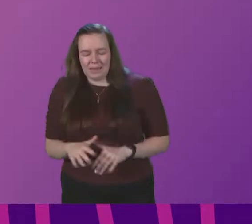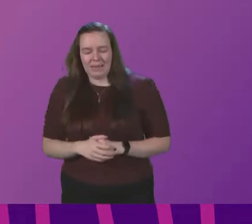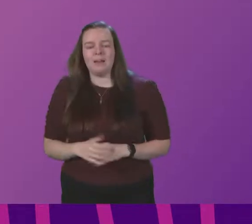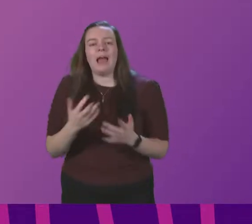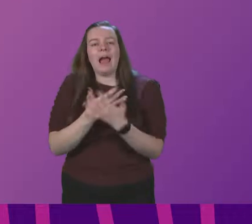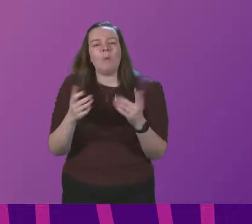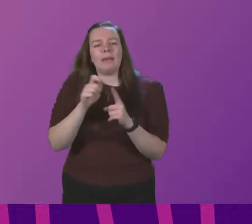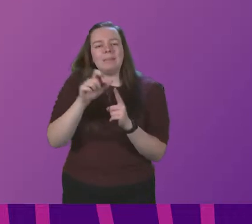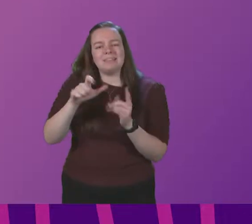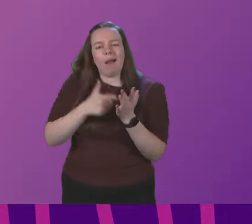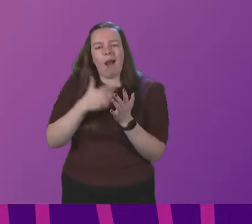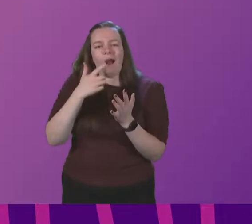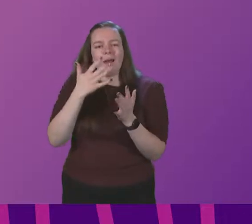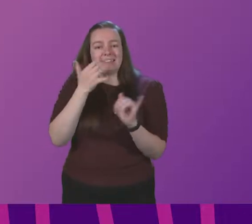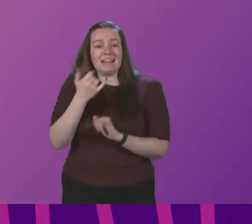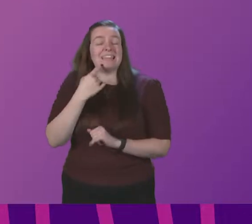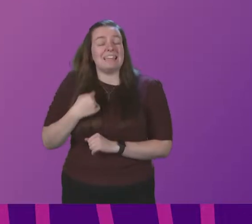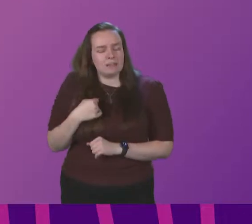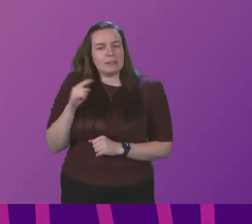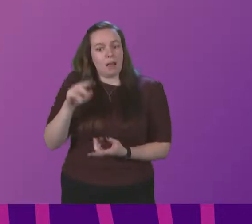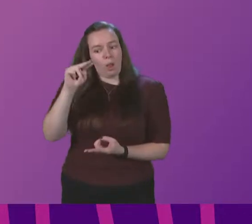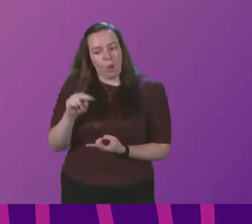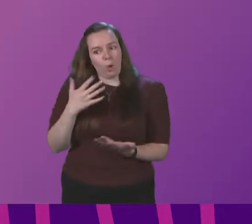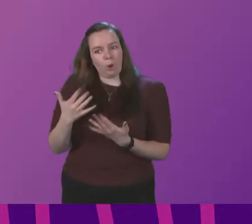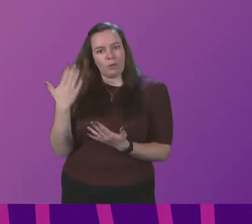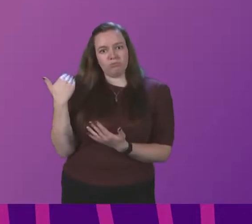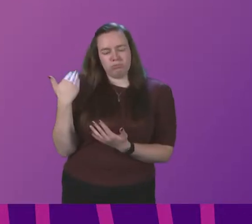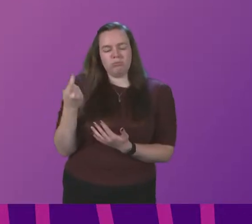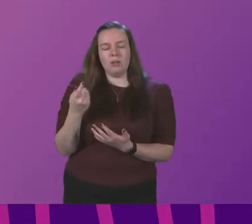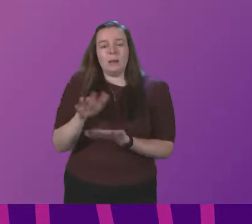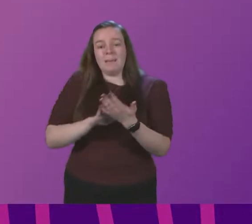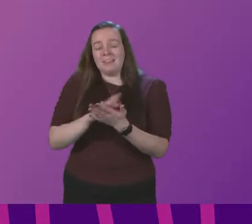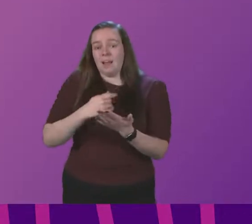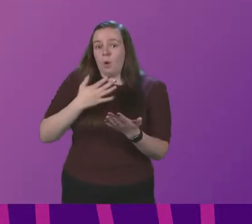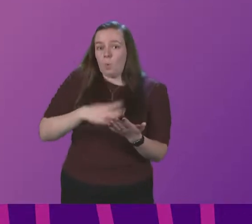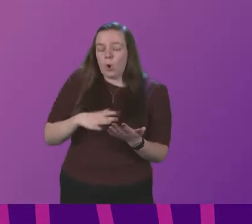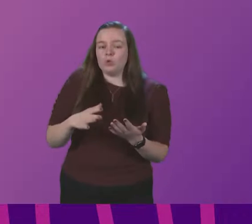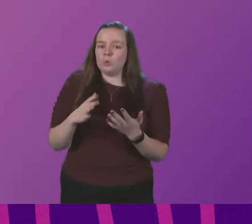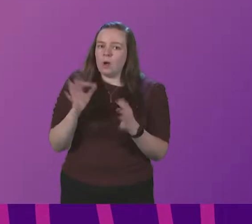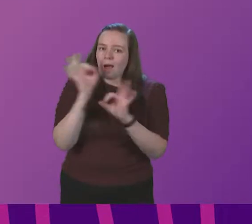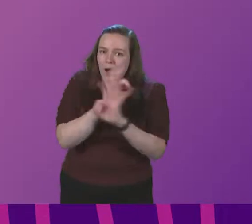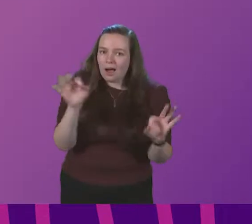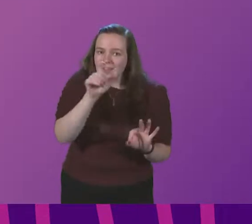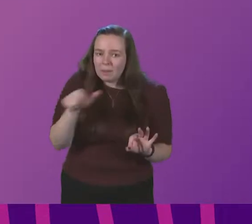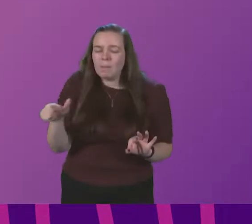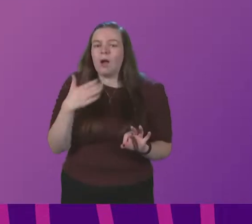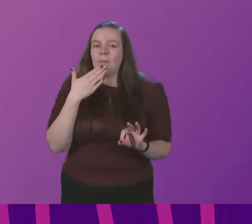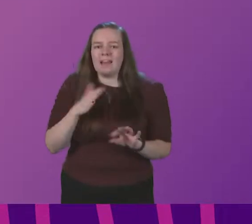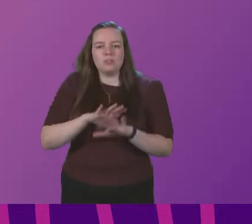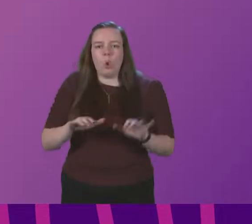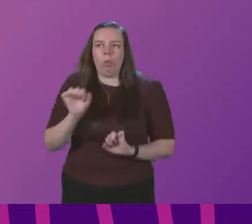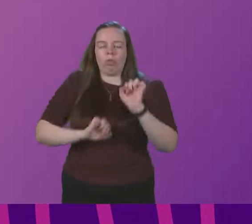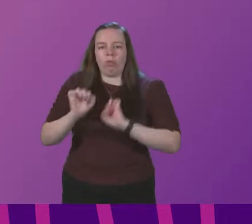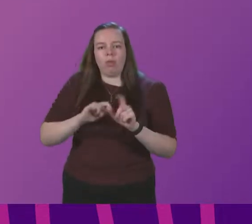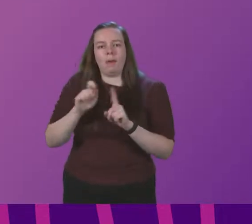of PCR tests yesterday was actually slightly lower than in recent days, and I therefore want to take this opportunity to appeal to people not to put off